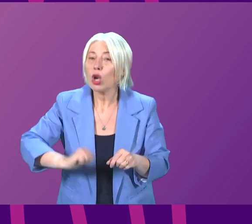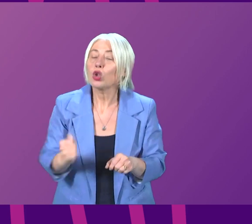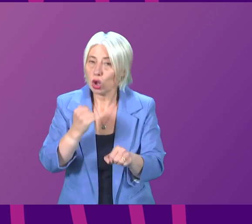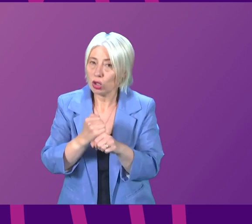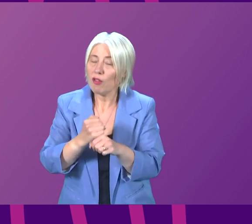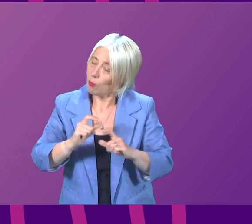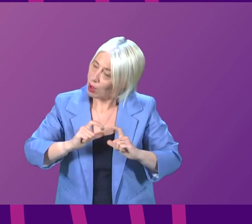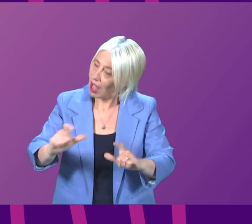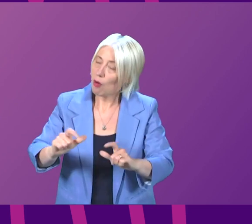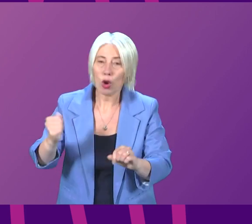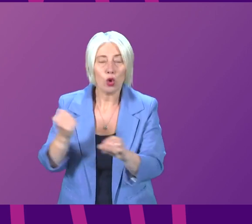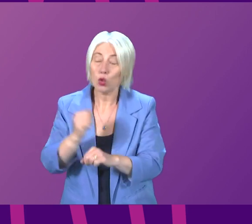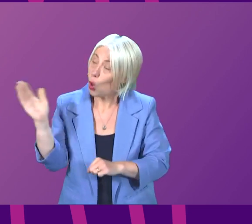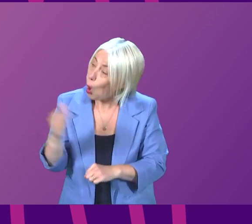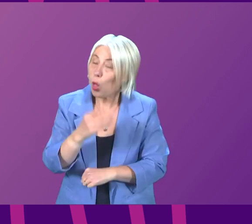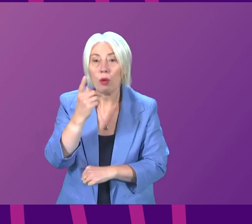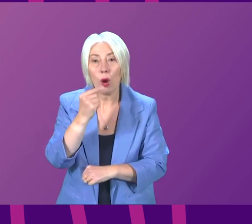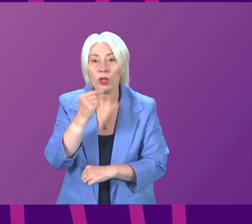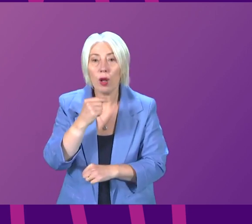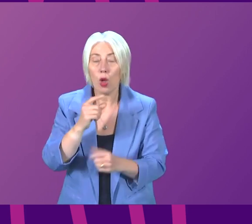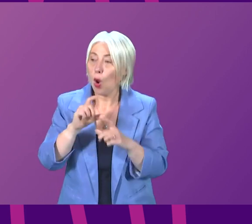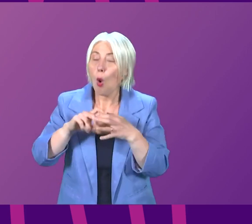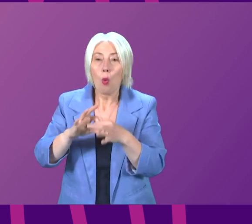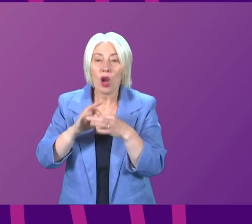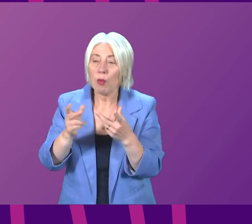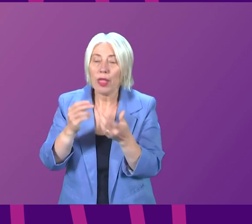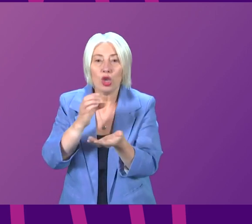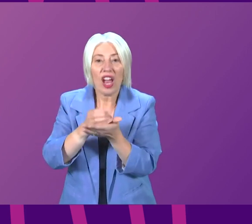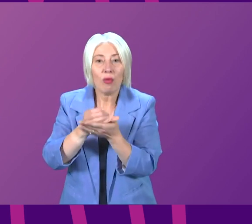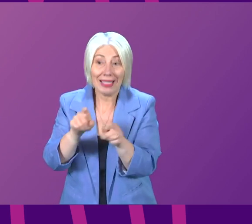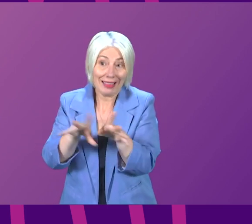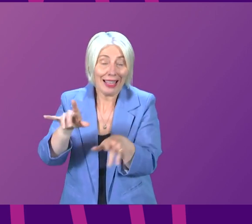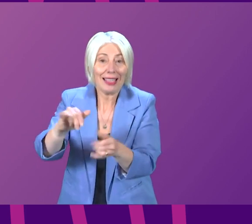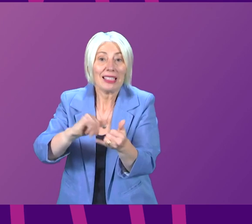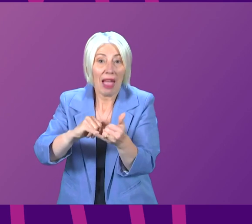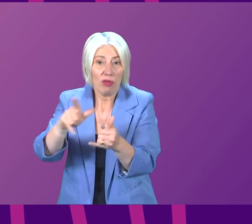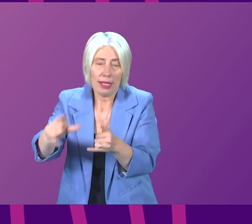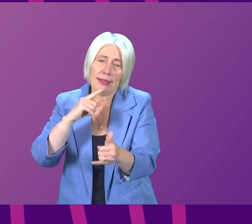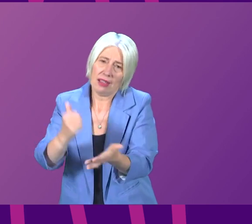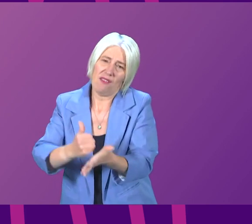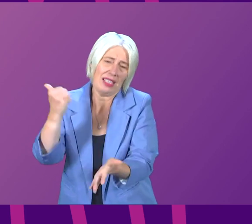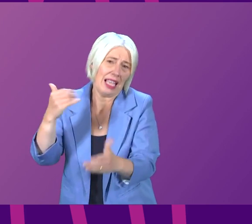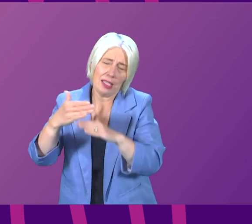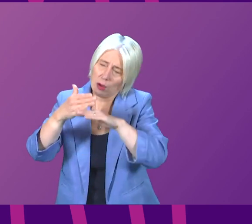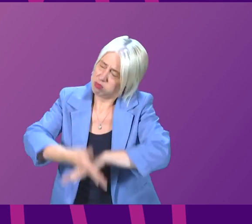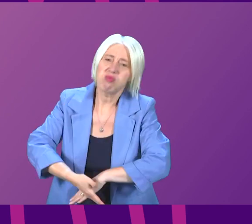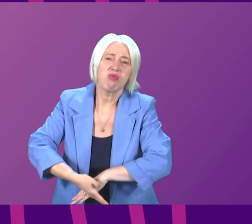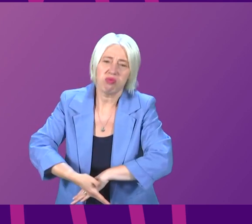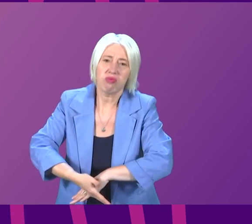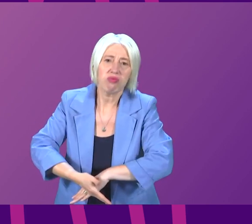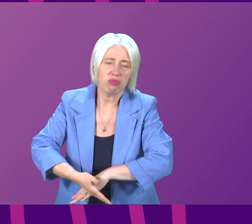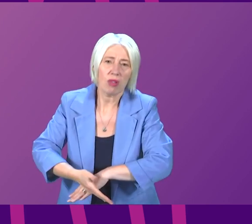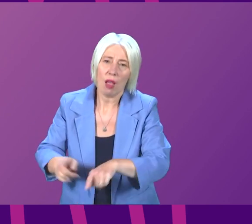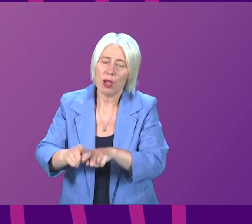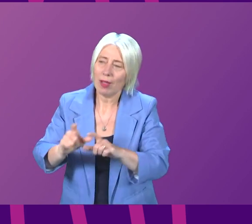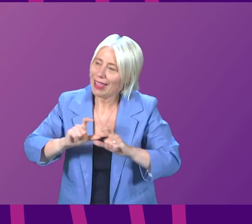do all we can, working with third sector organisations like Samaritans, who do such a fantastic job in this area, but also continuing